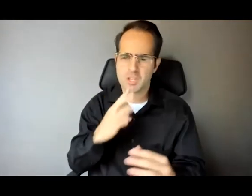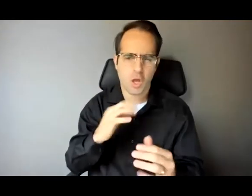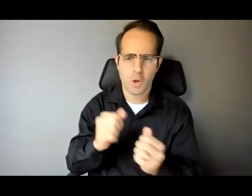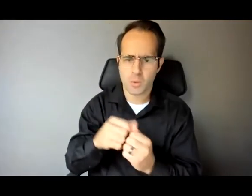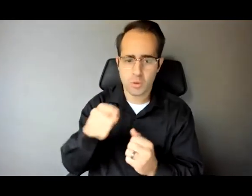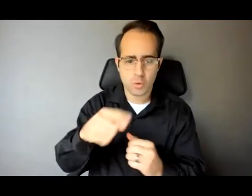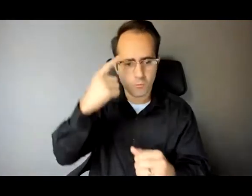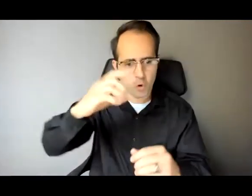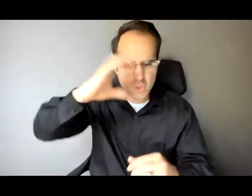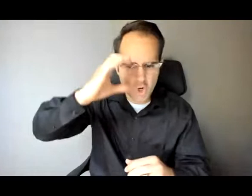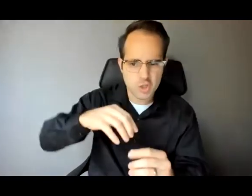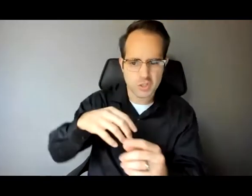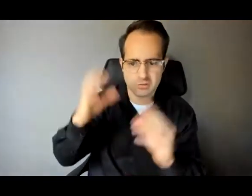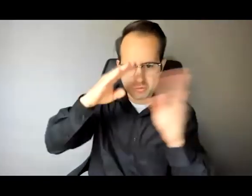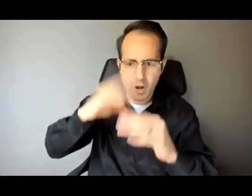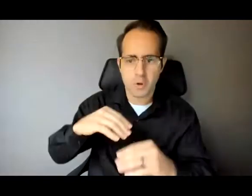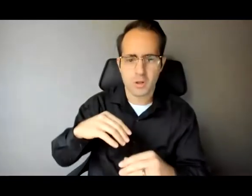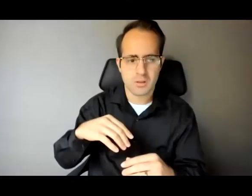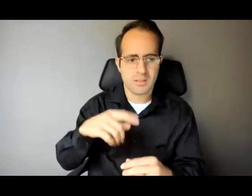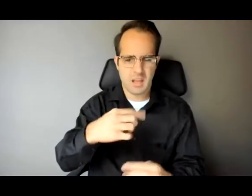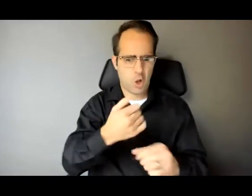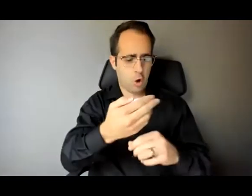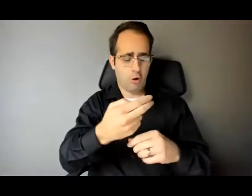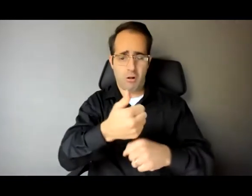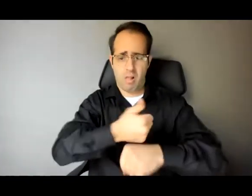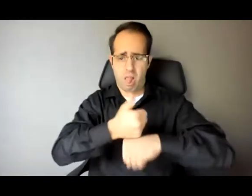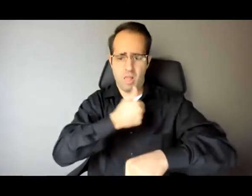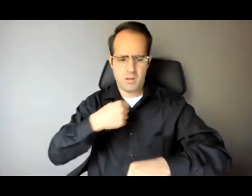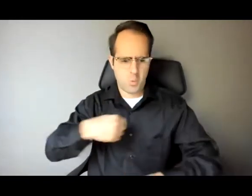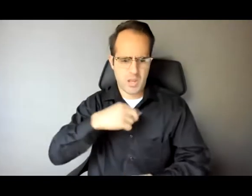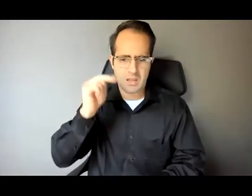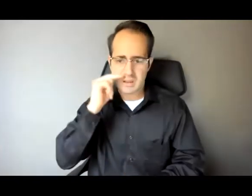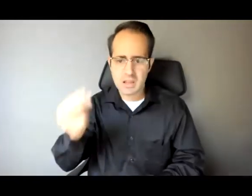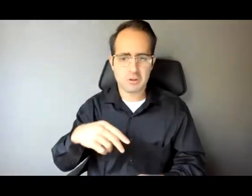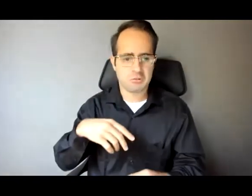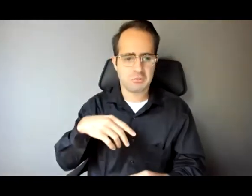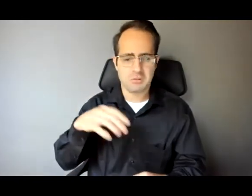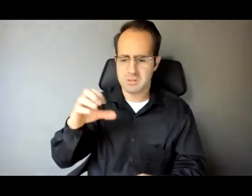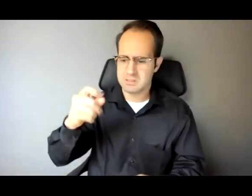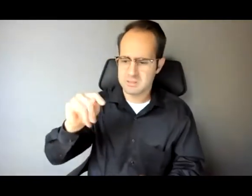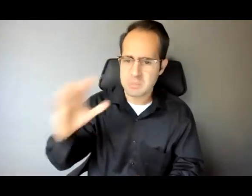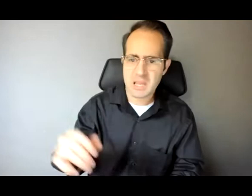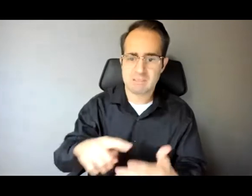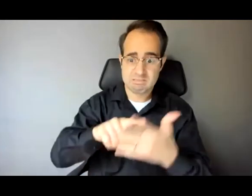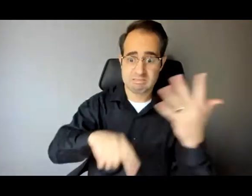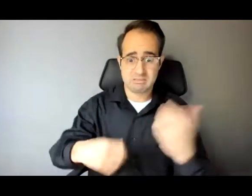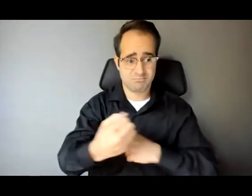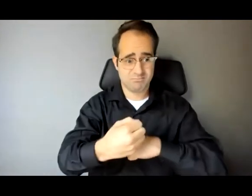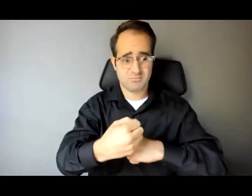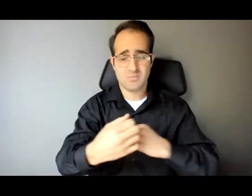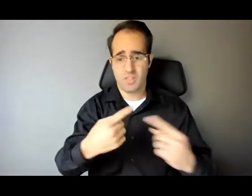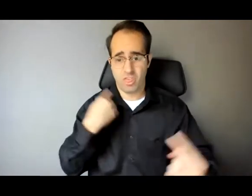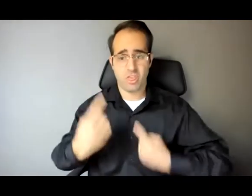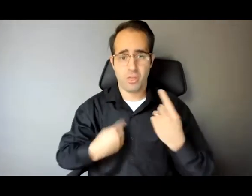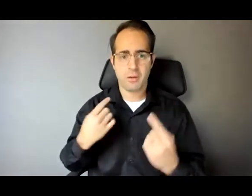as they drove by in their cruisers, that you use your scrawny little black body to hold the water back from the gushing hydrants that